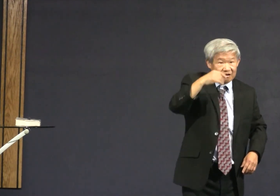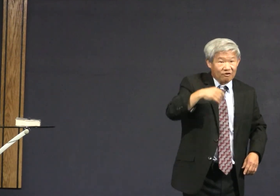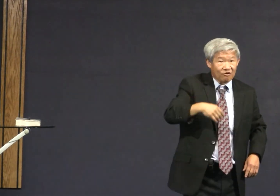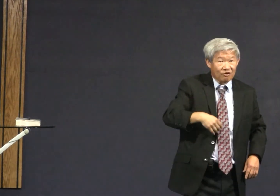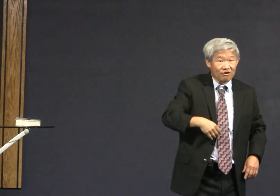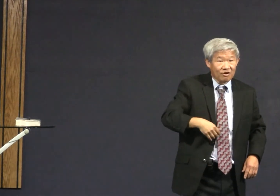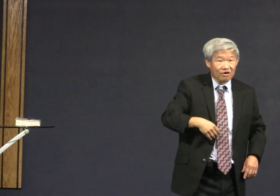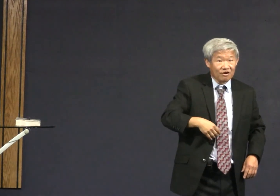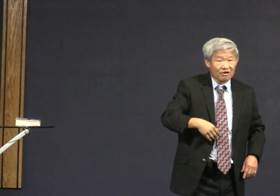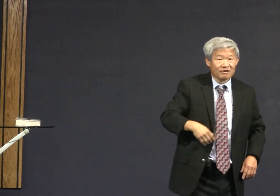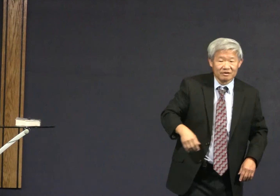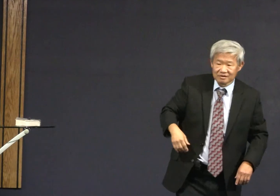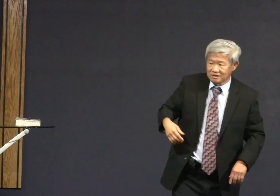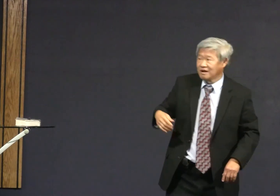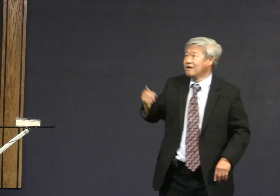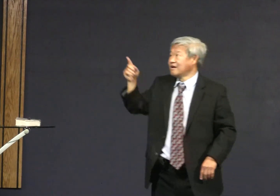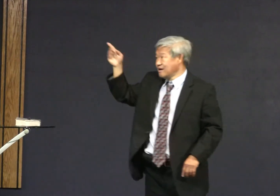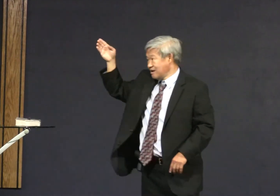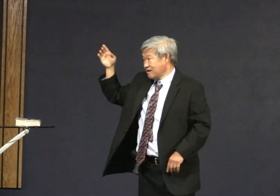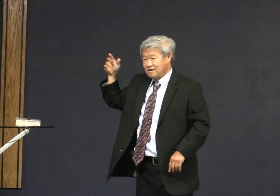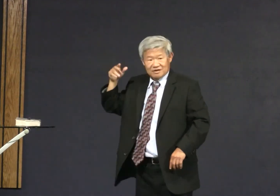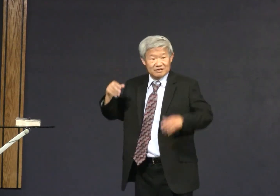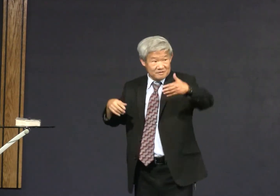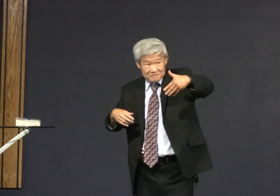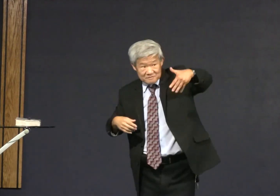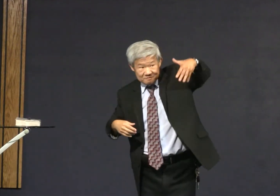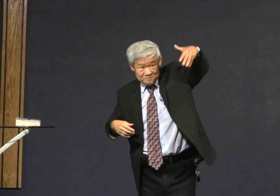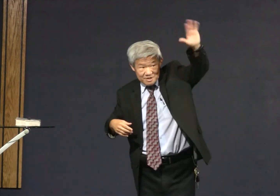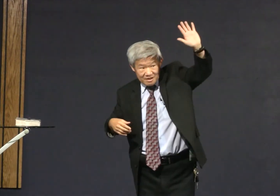when you hear God's words